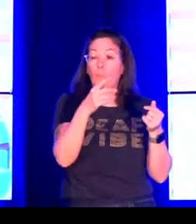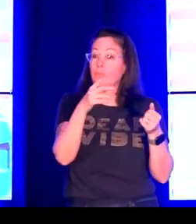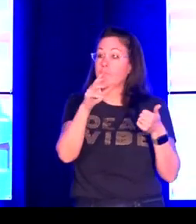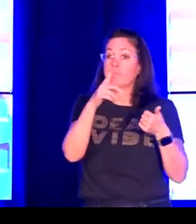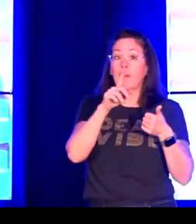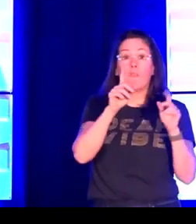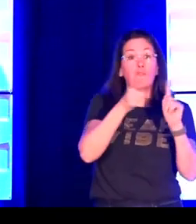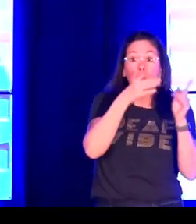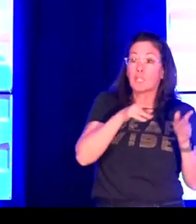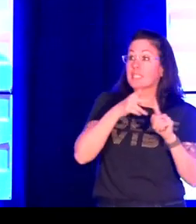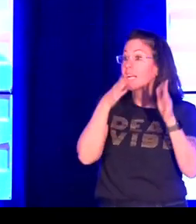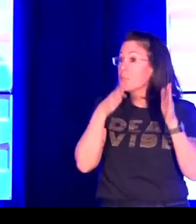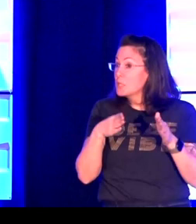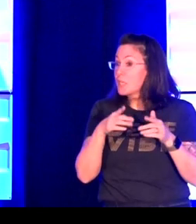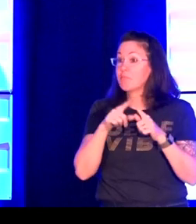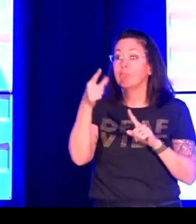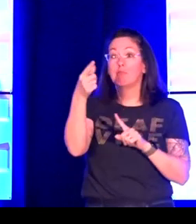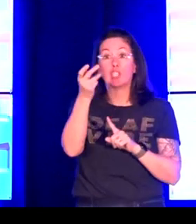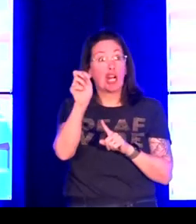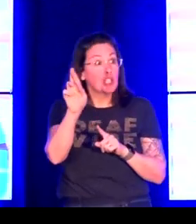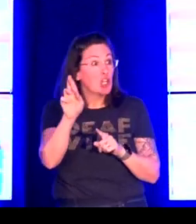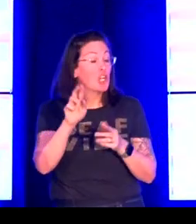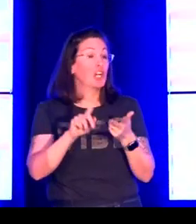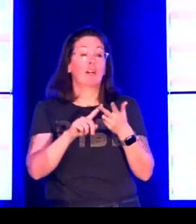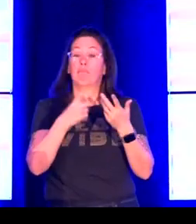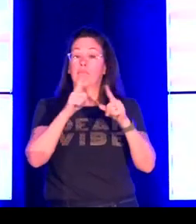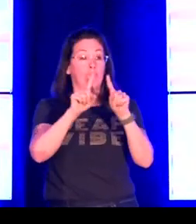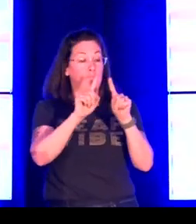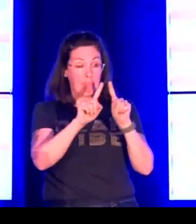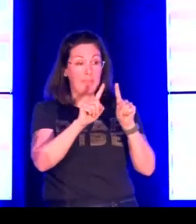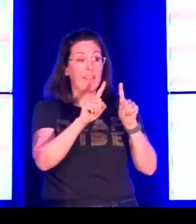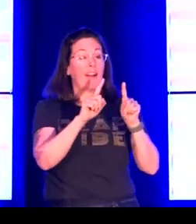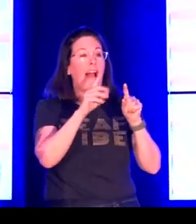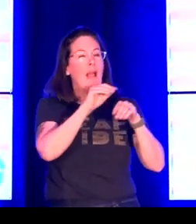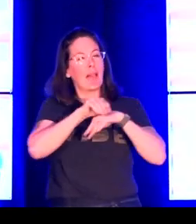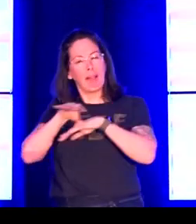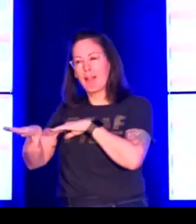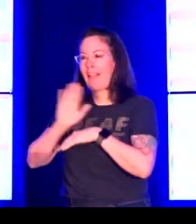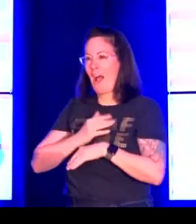tendencies are foregrounded it brings in things like grammar person gender